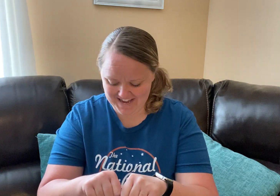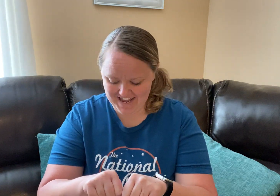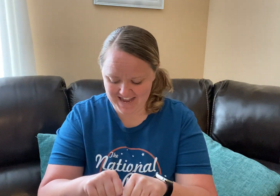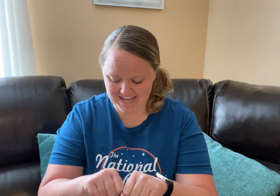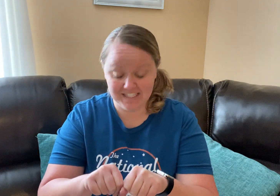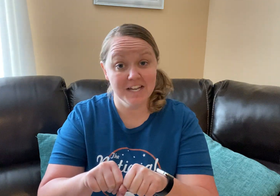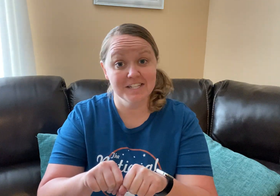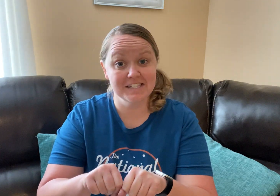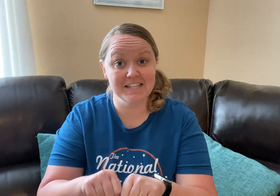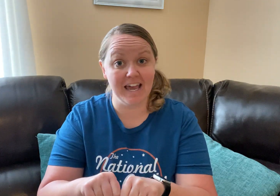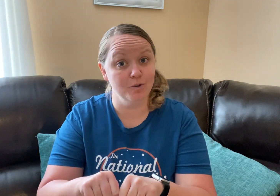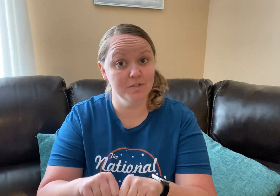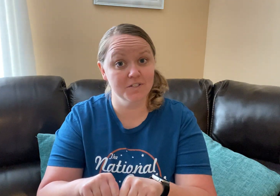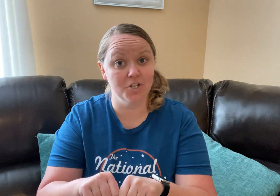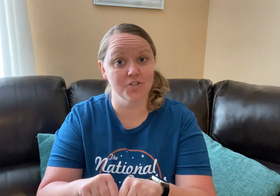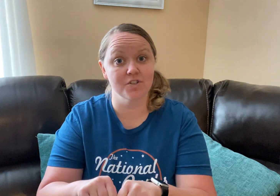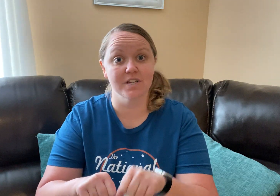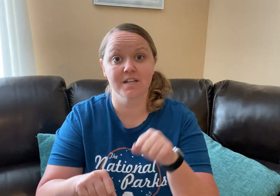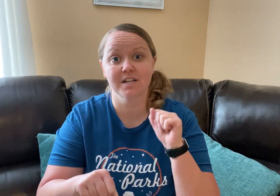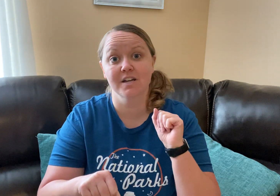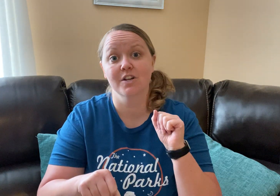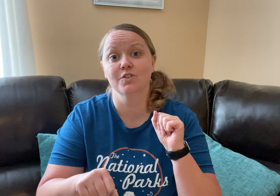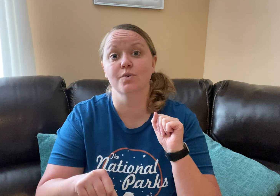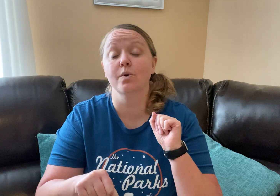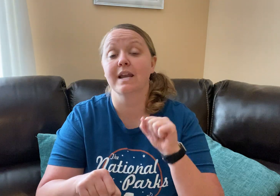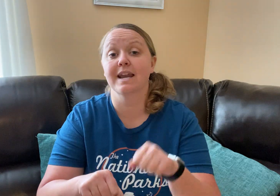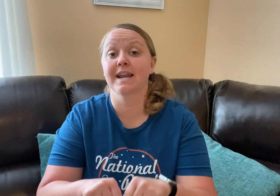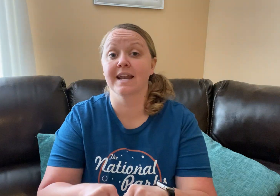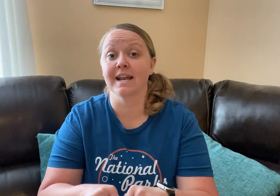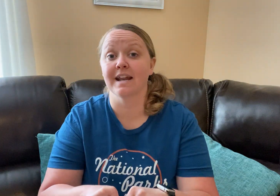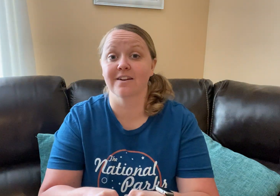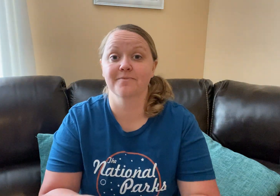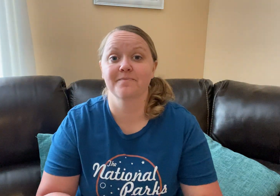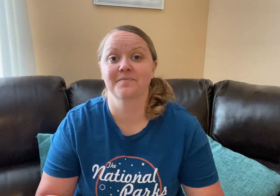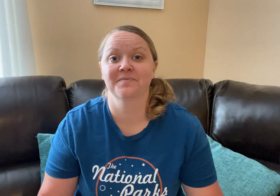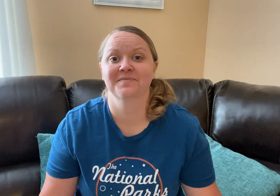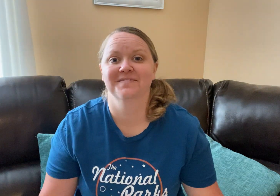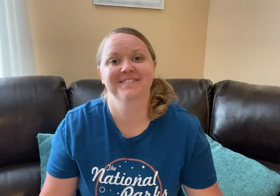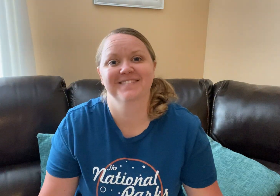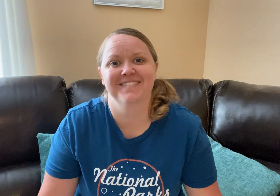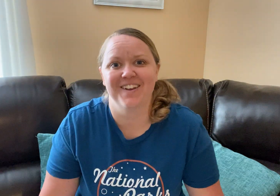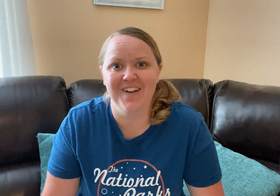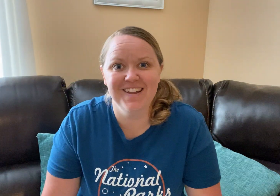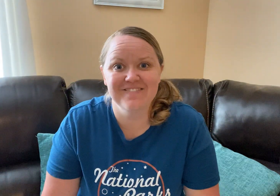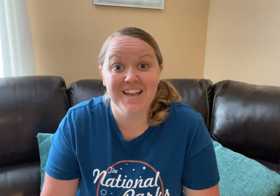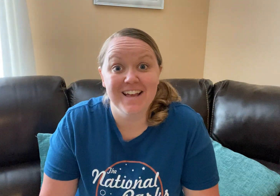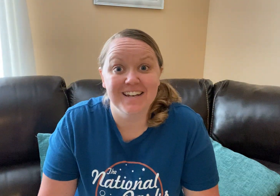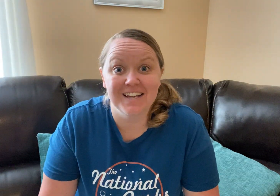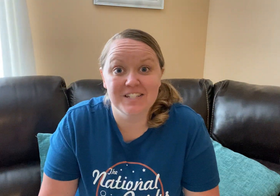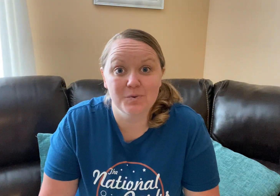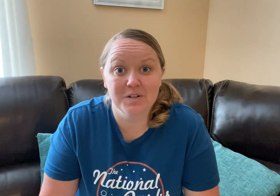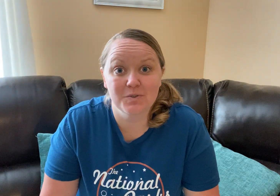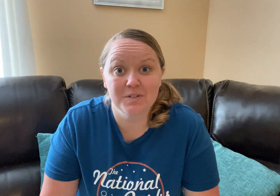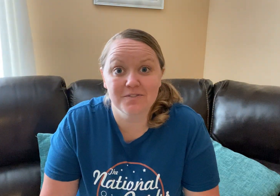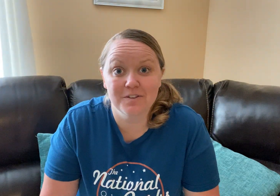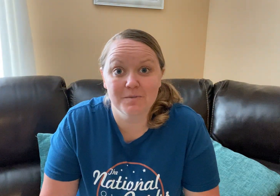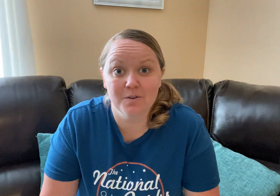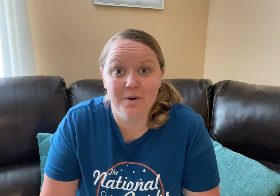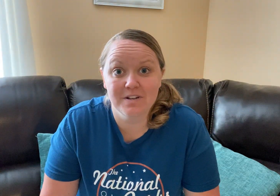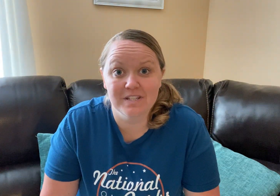And scout, change the c to m. Alright? Nice work doing phonemic awareness.